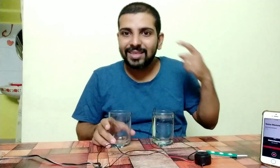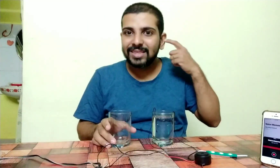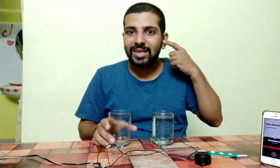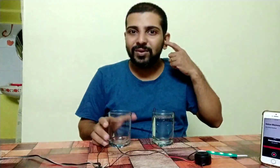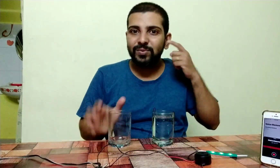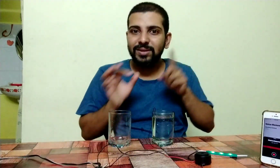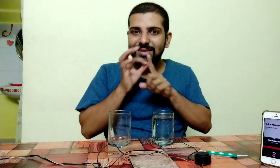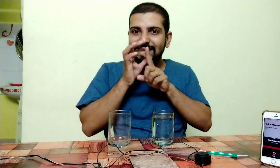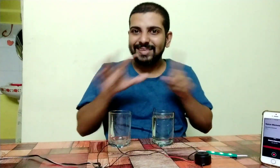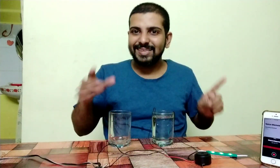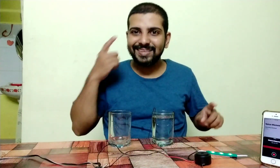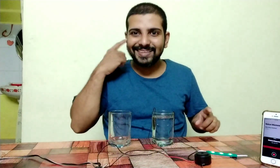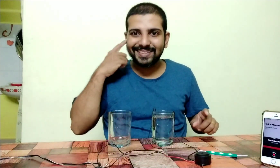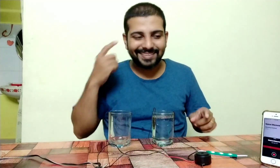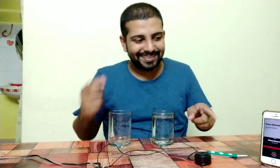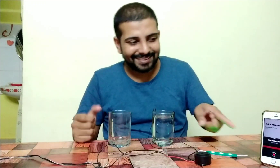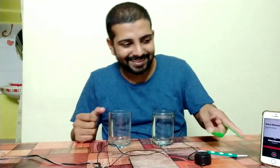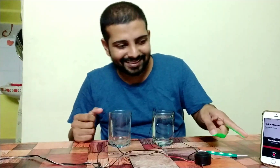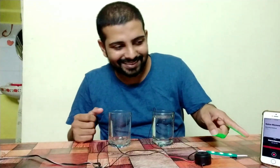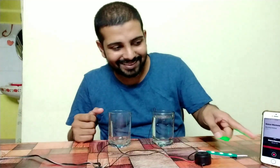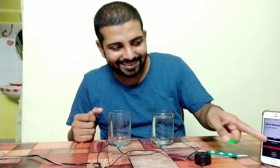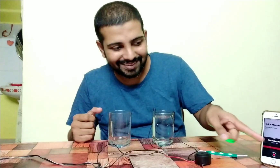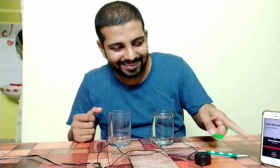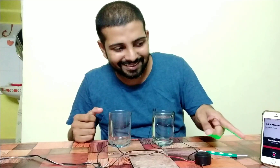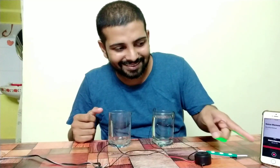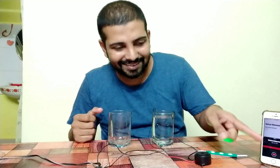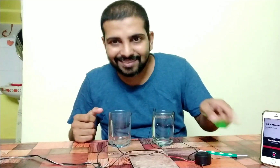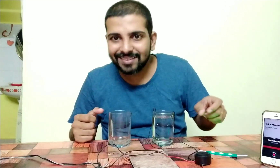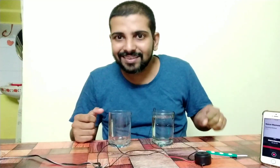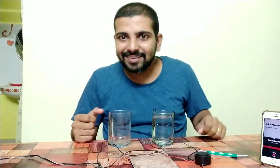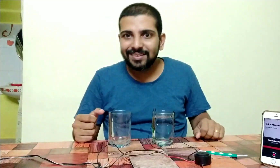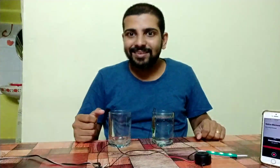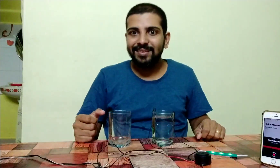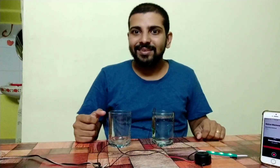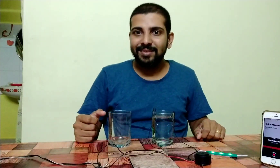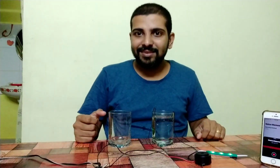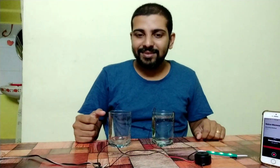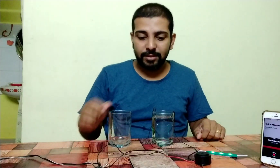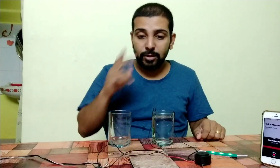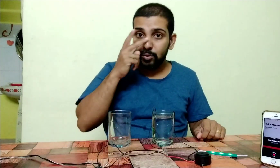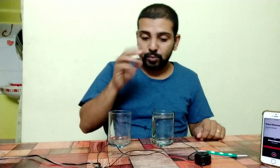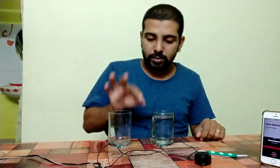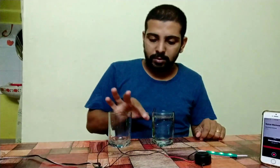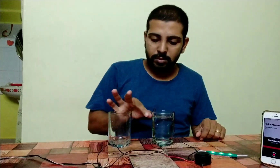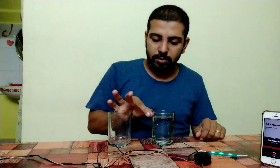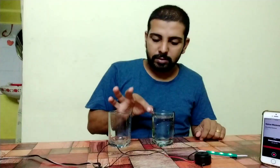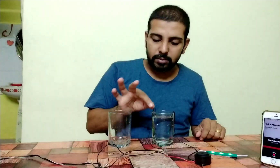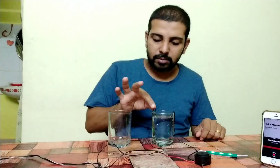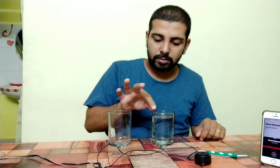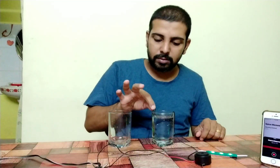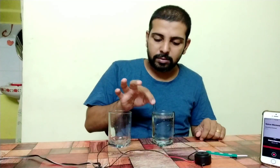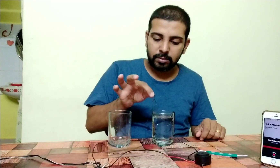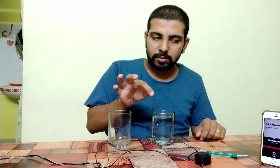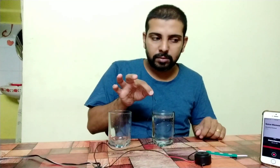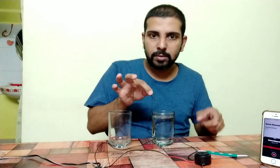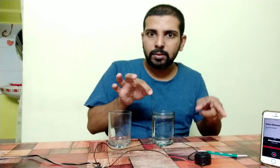Gotta make a wrong turn and turn around Gotta fall fast to pick yourself above the ground